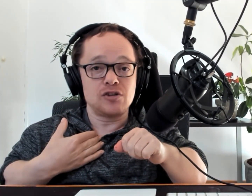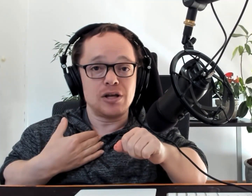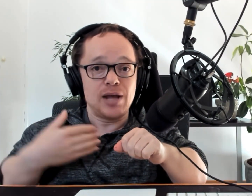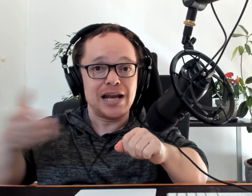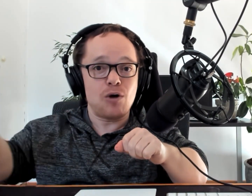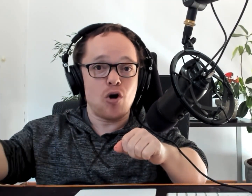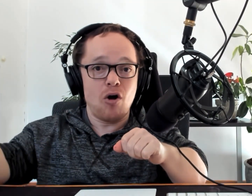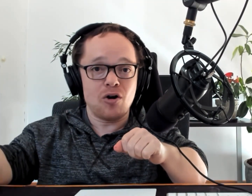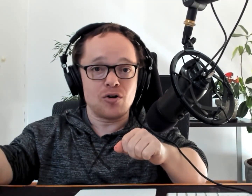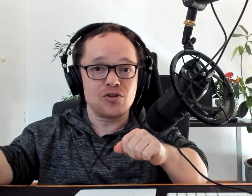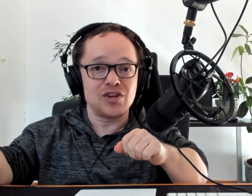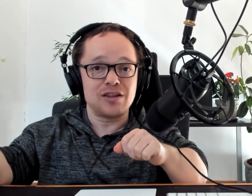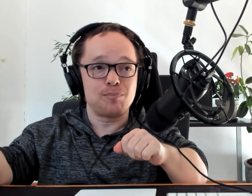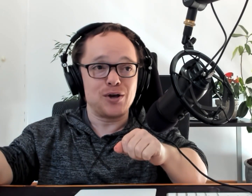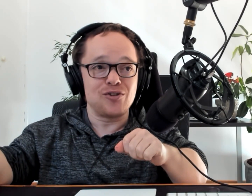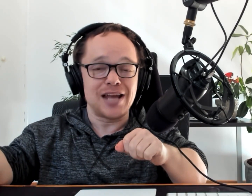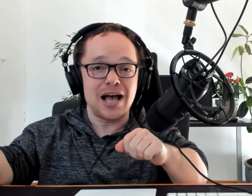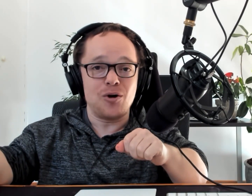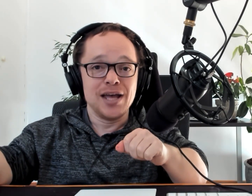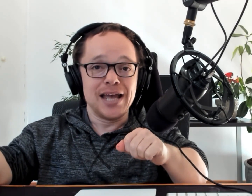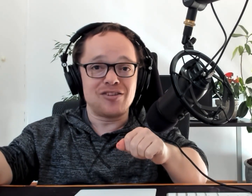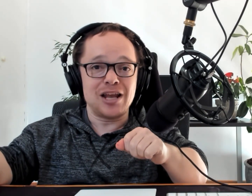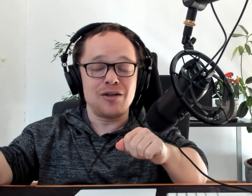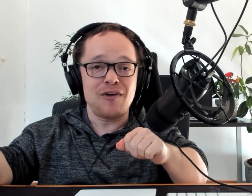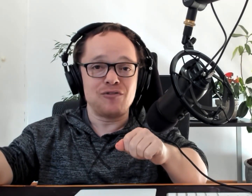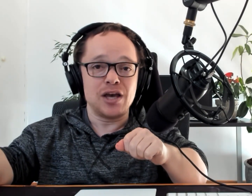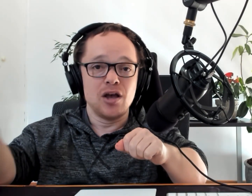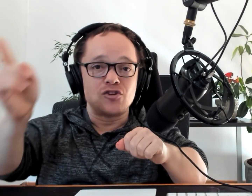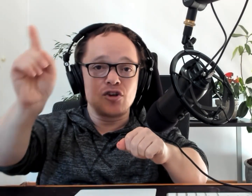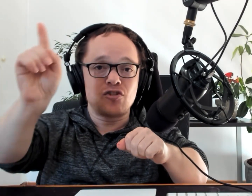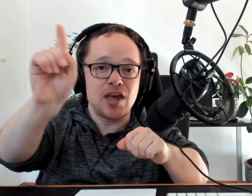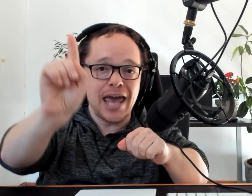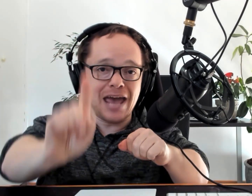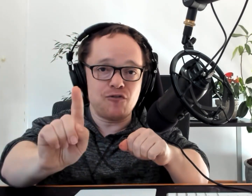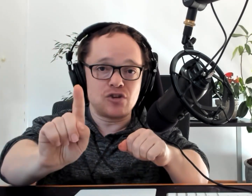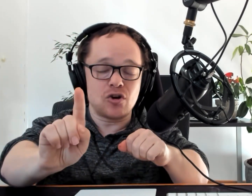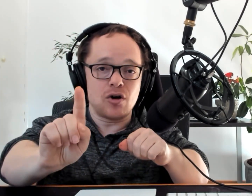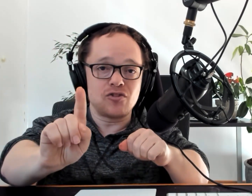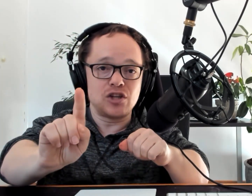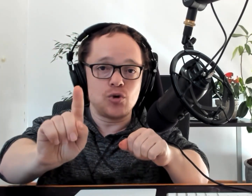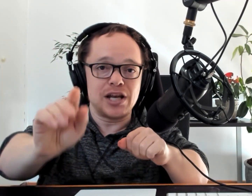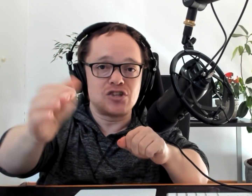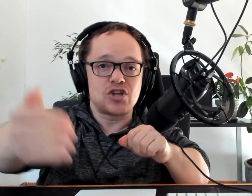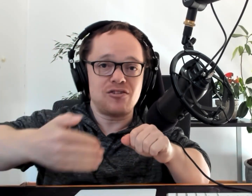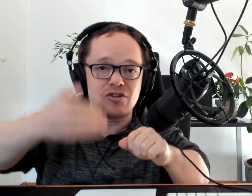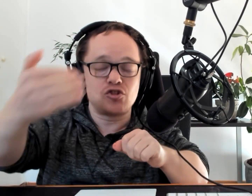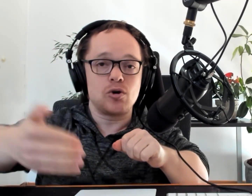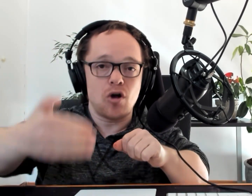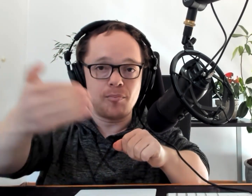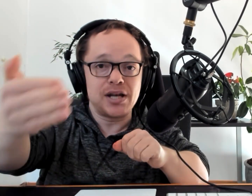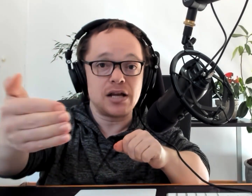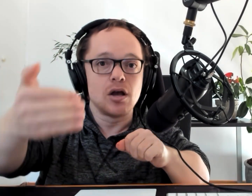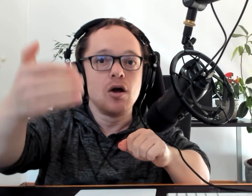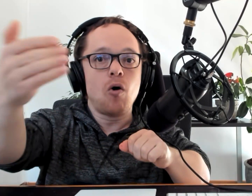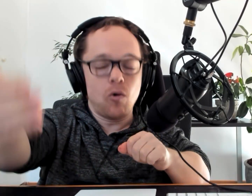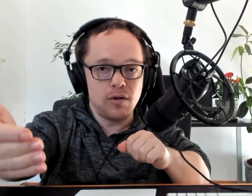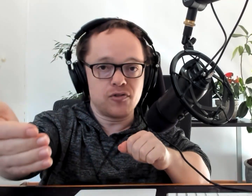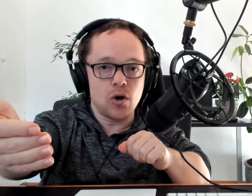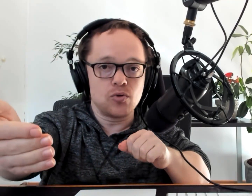in our car seats. Because now, instead of having just the average car seat, you can adjust it to accommodate all of those